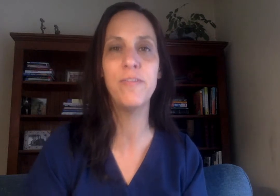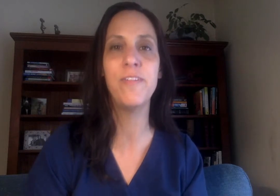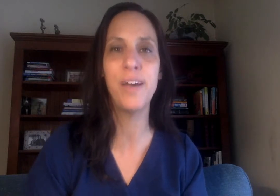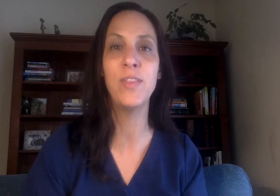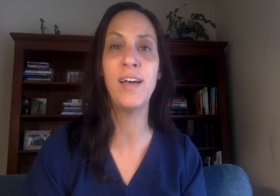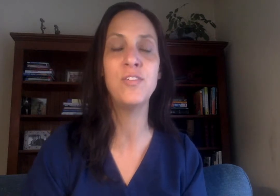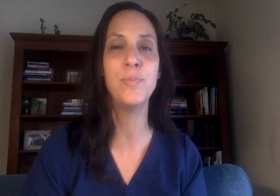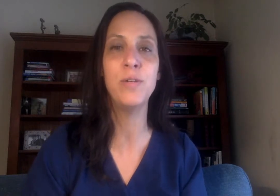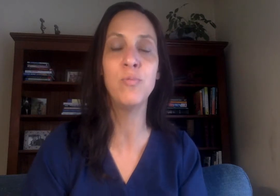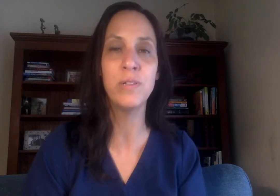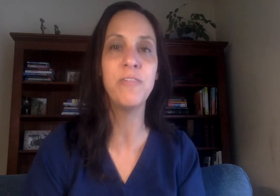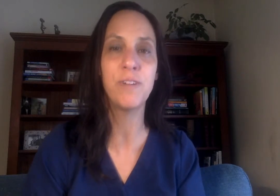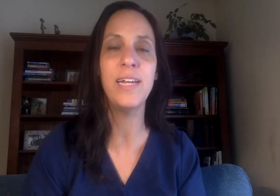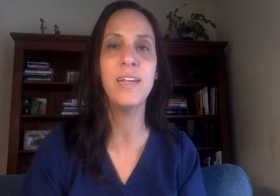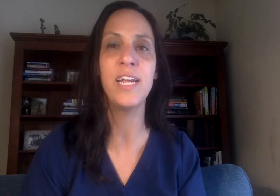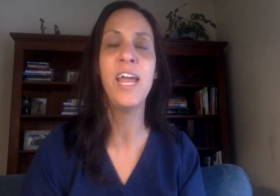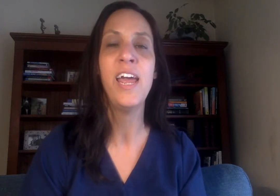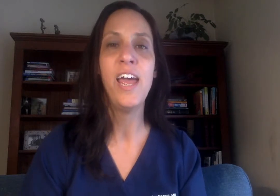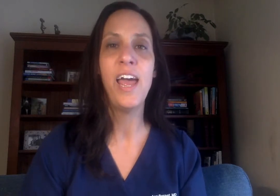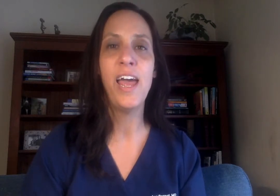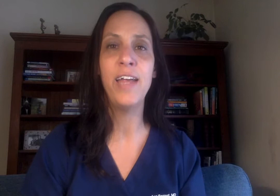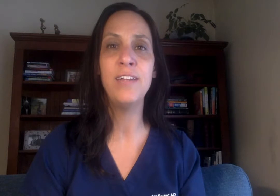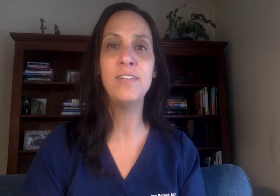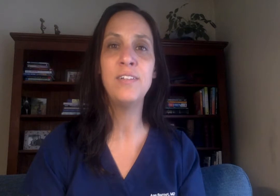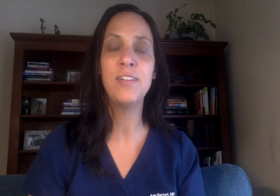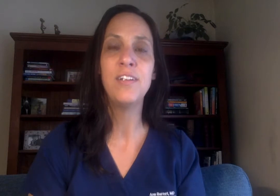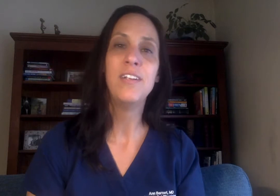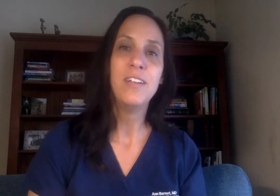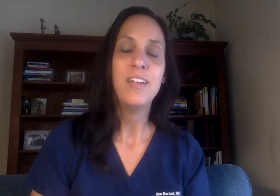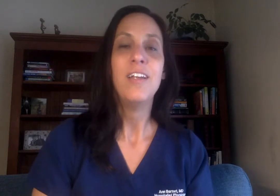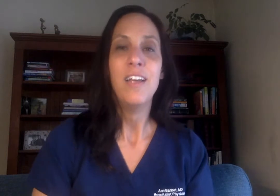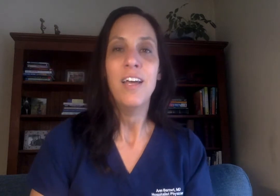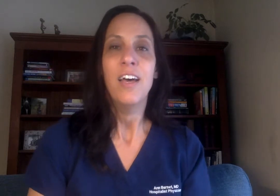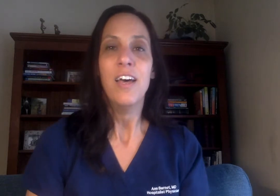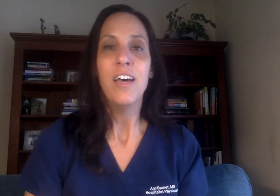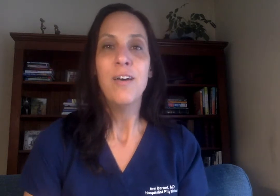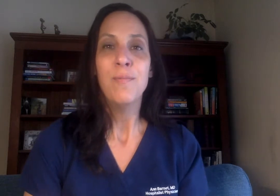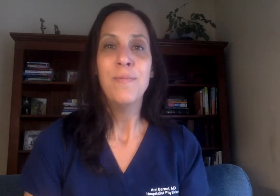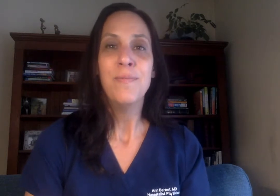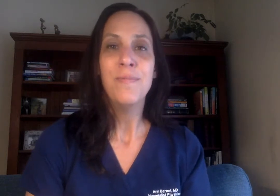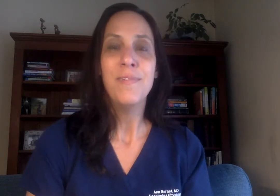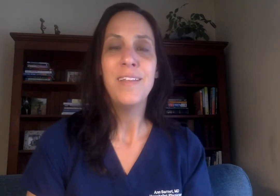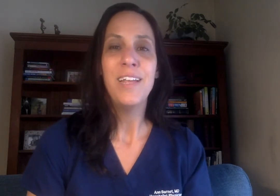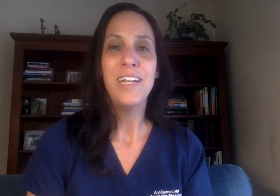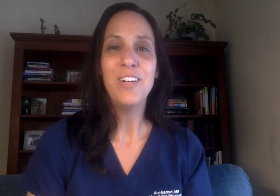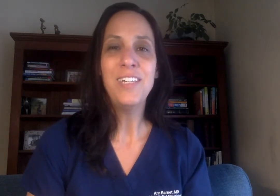found that to be really frightening and irritating.